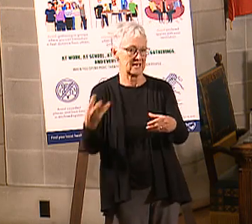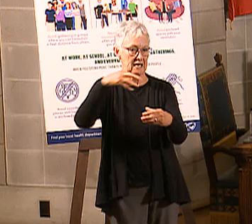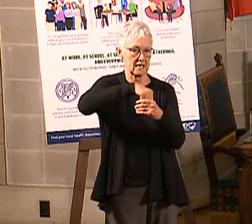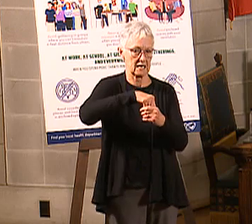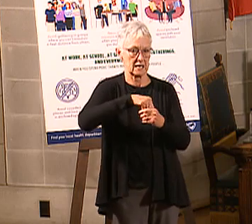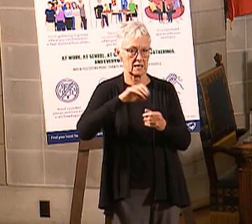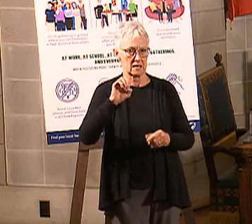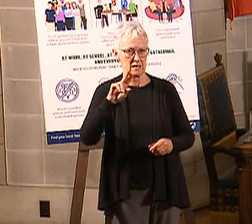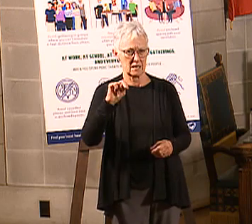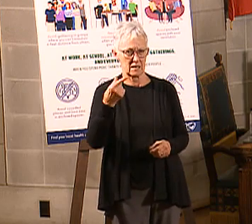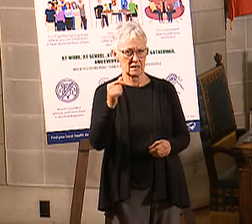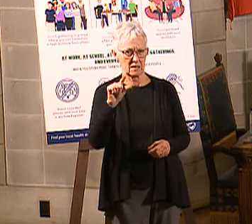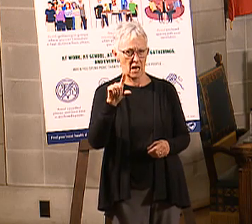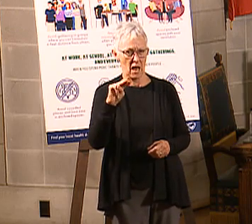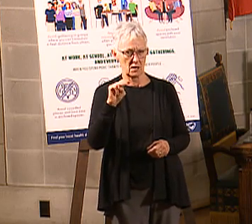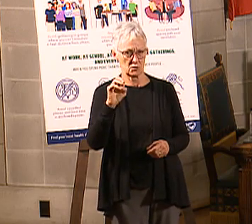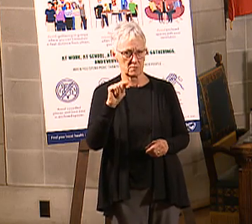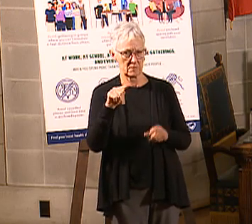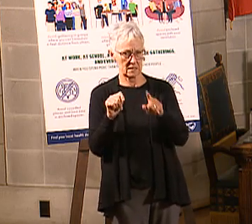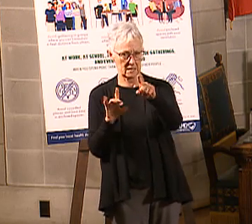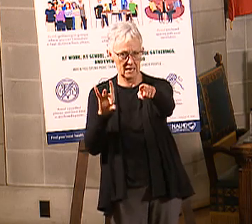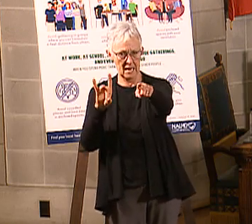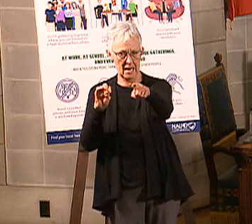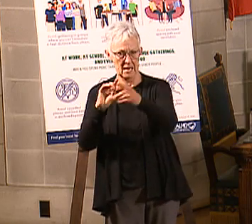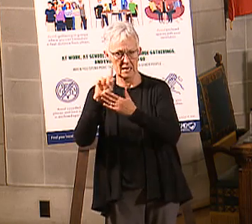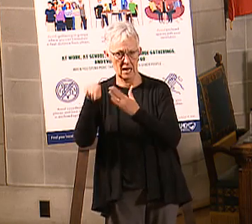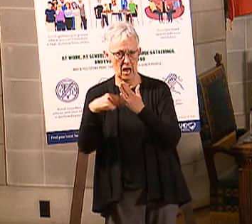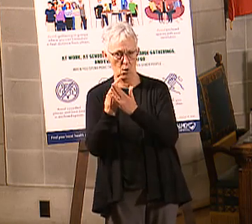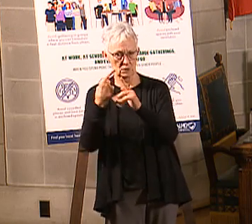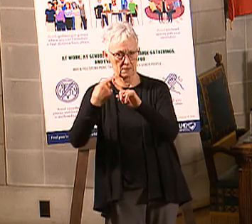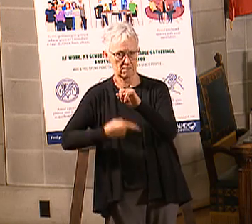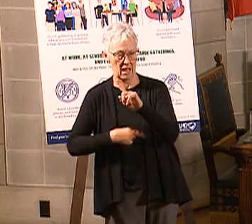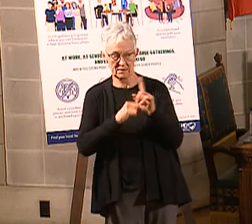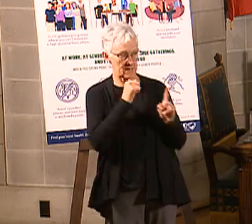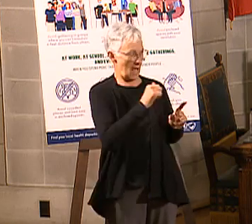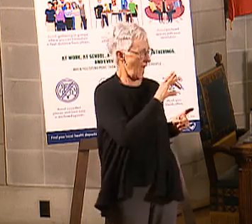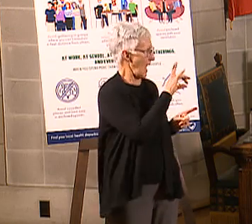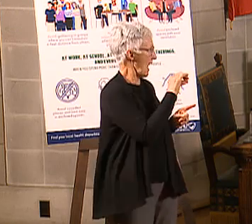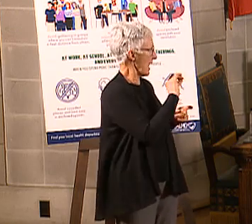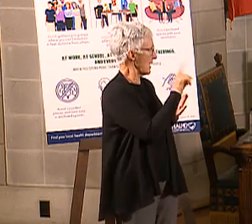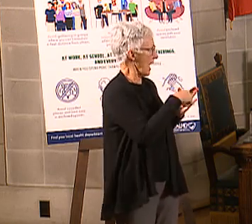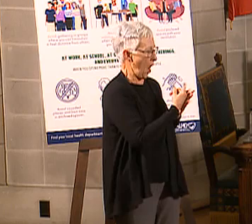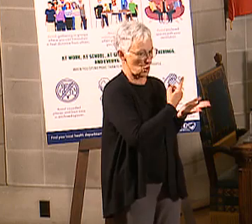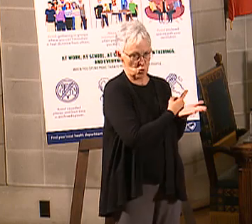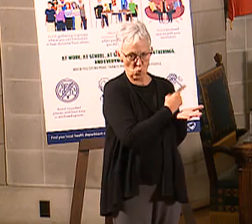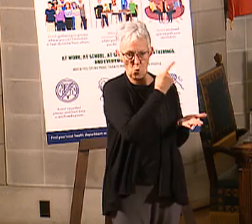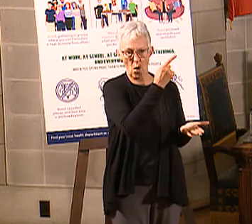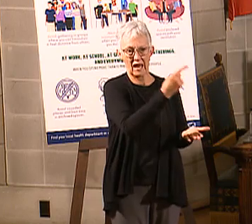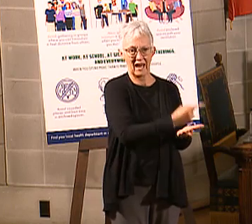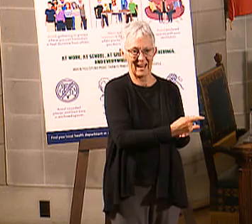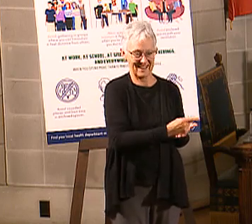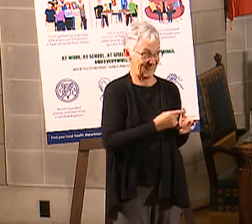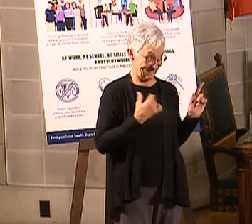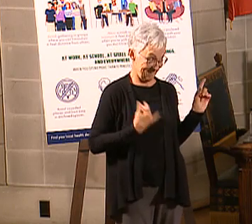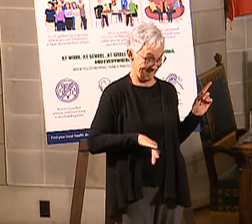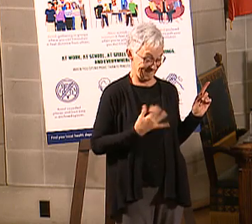80 hours a month, right? 80 hours a week. I'm sorry. 80 hours a month, right. Thank you. 80 hours a week would be a lot. That'd be a busy week.